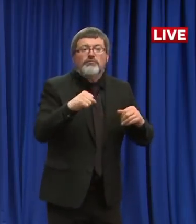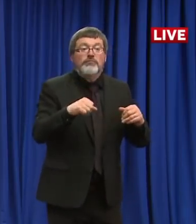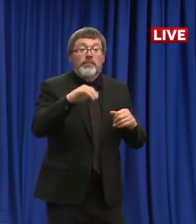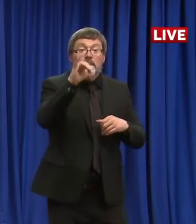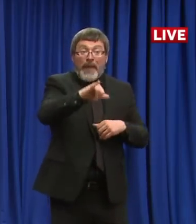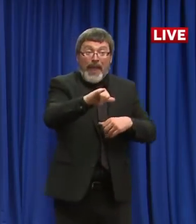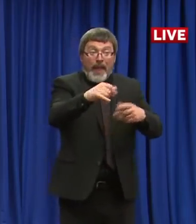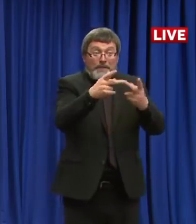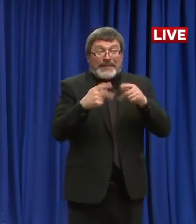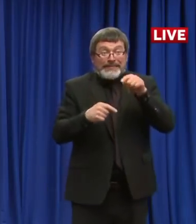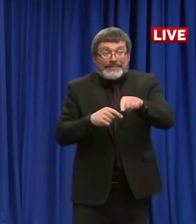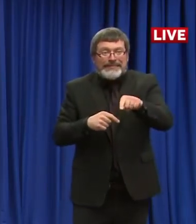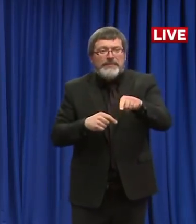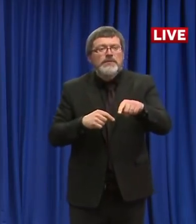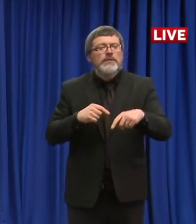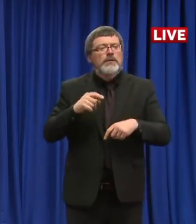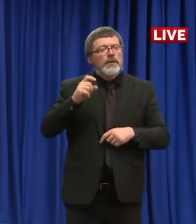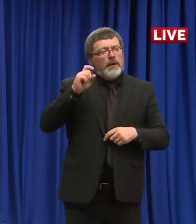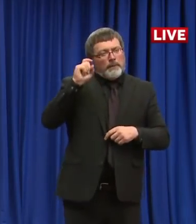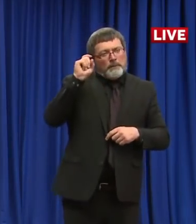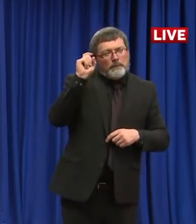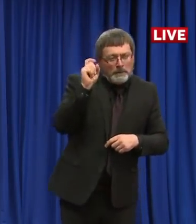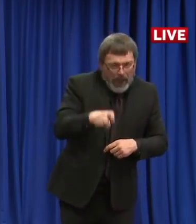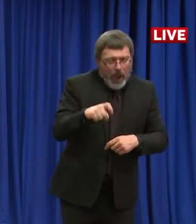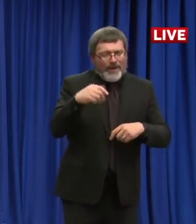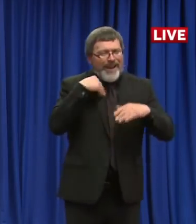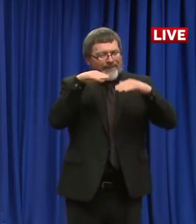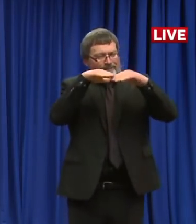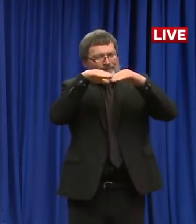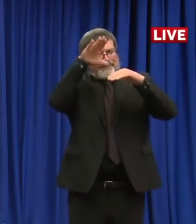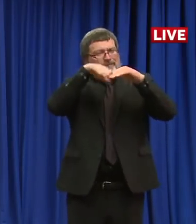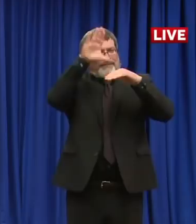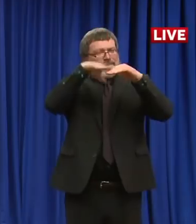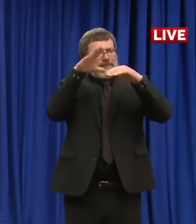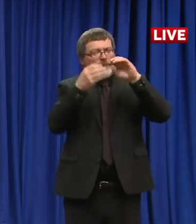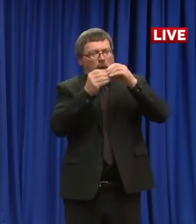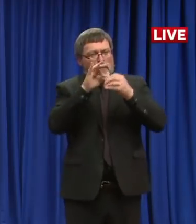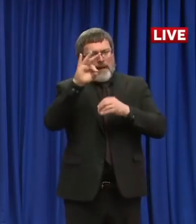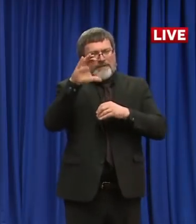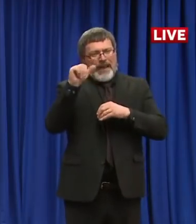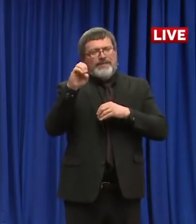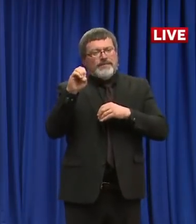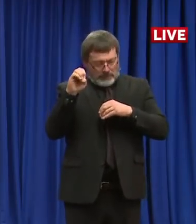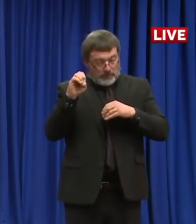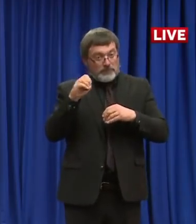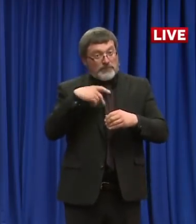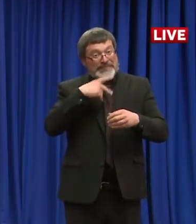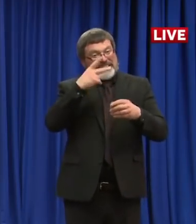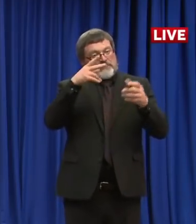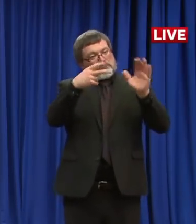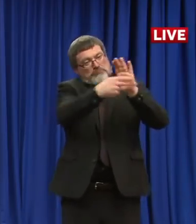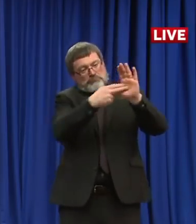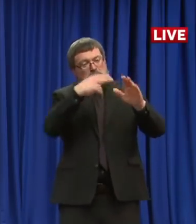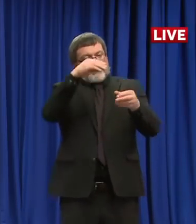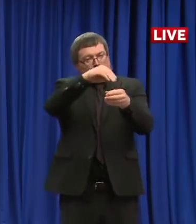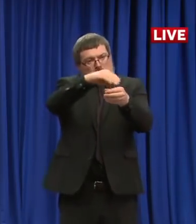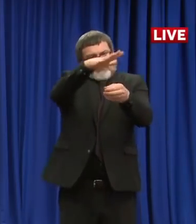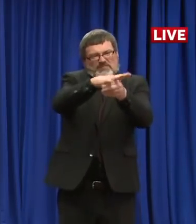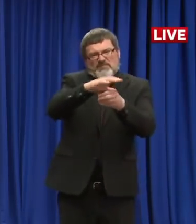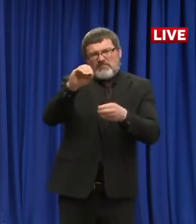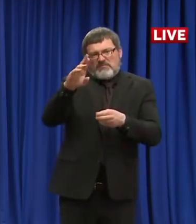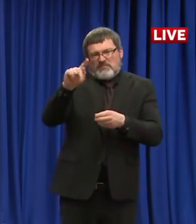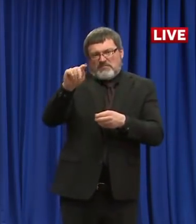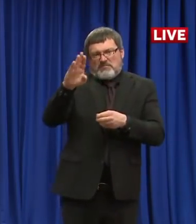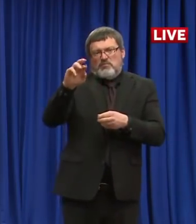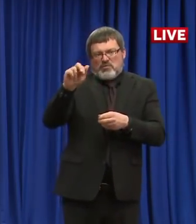a certain number of cases, but there is evidence to show, uh, widespread transmission between, uh, both worker